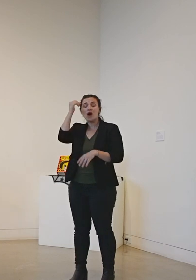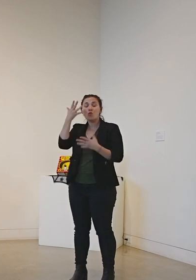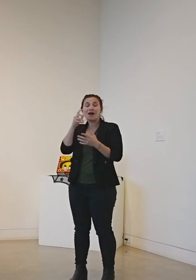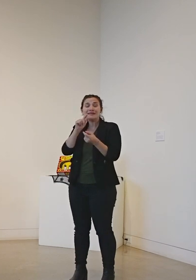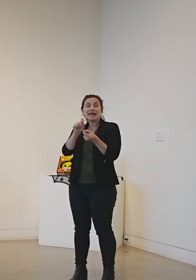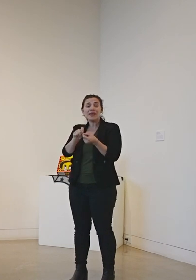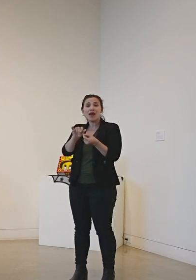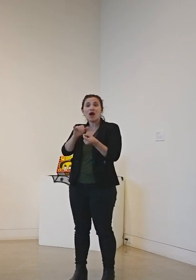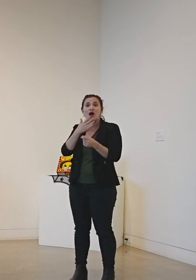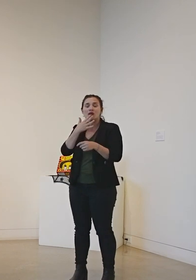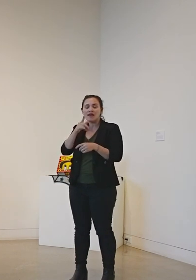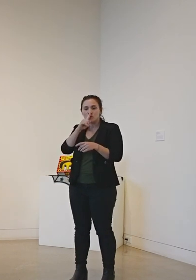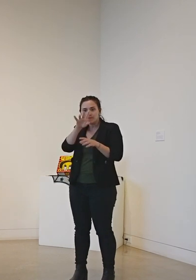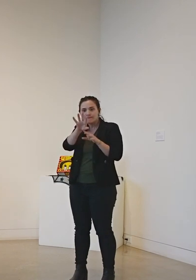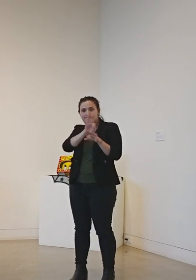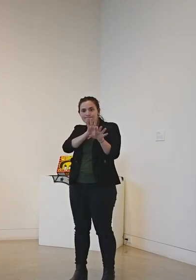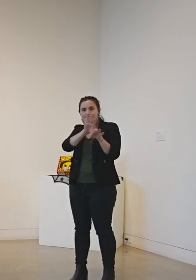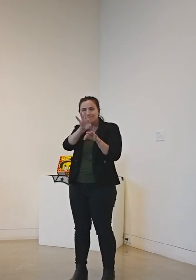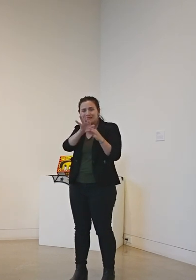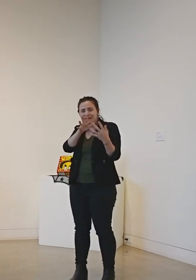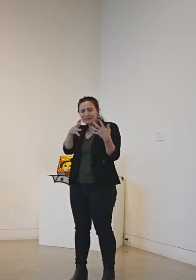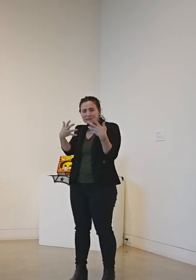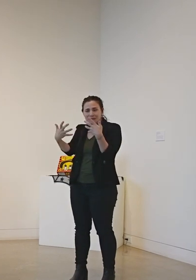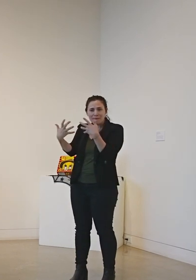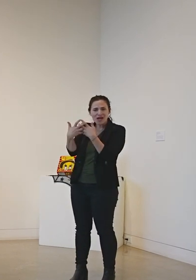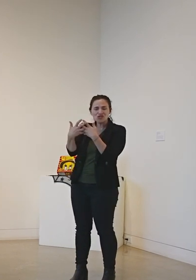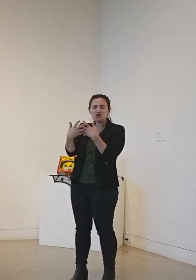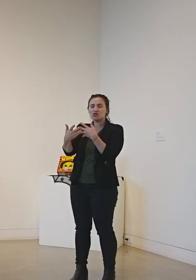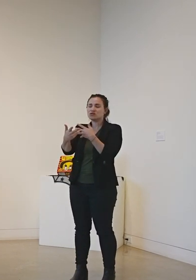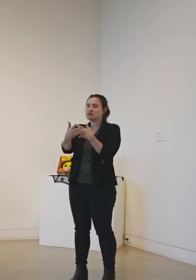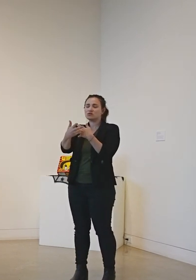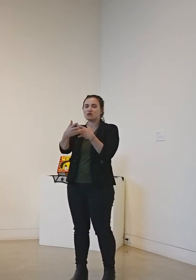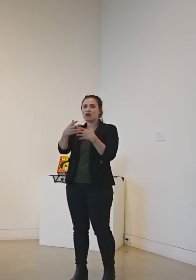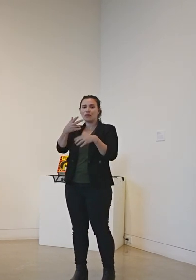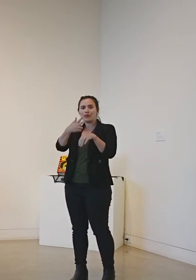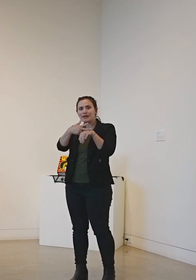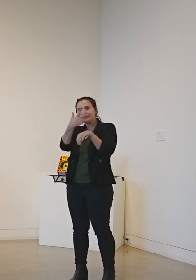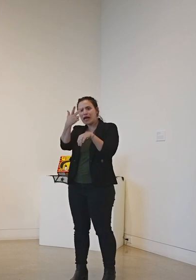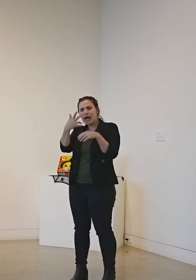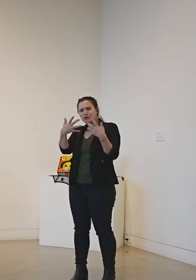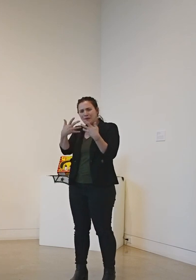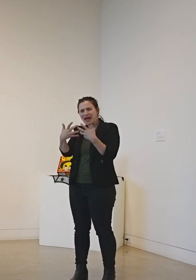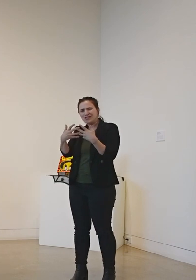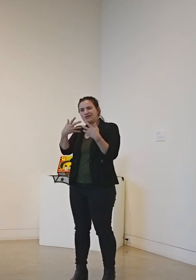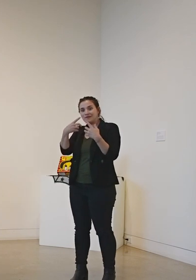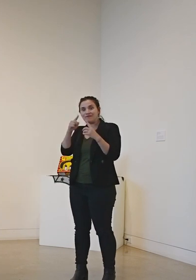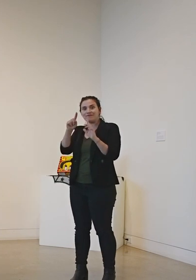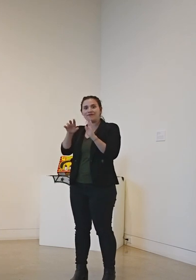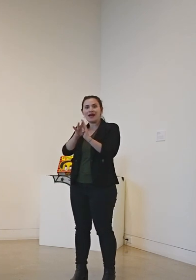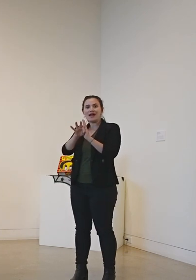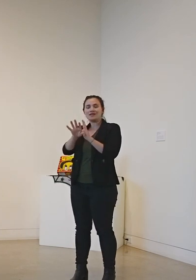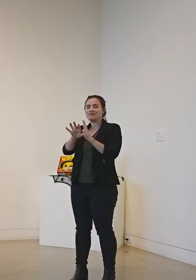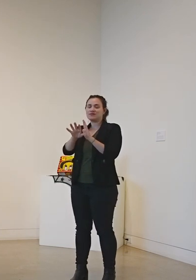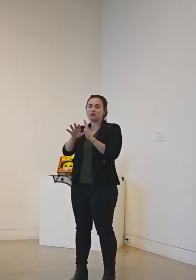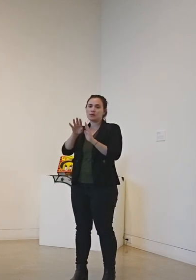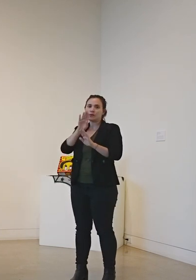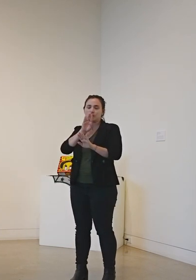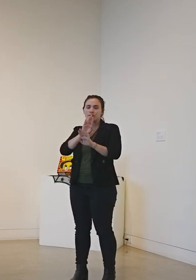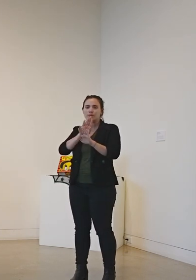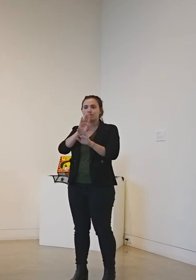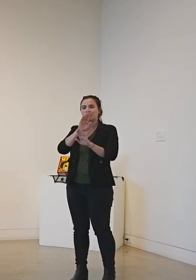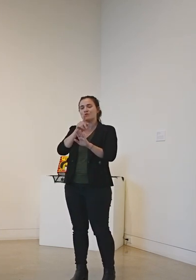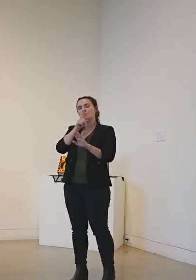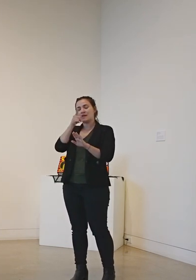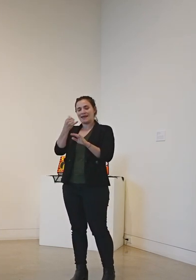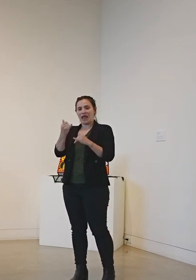so I had to go find another color and then like order it three times before I got the right one So I'm